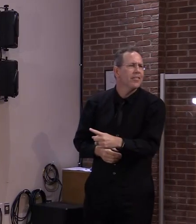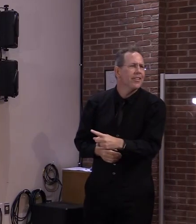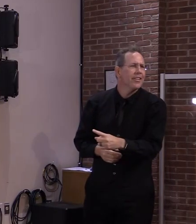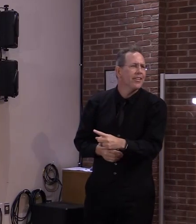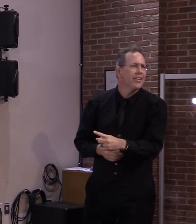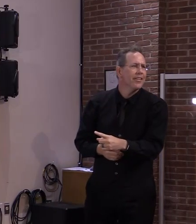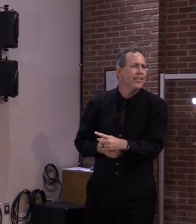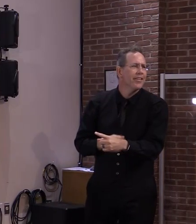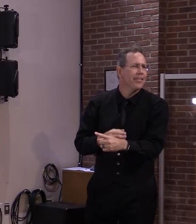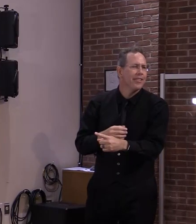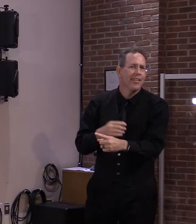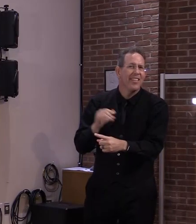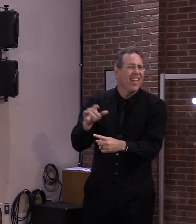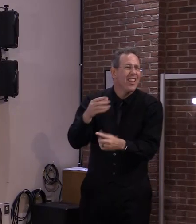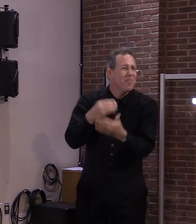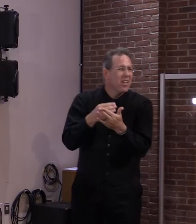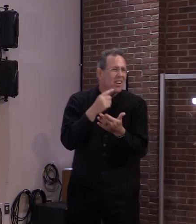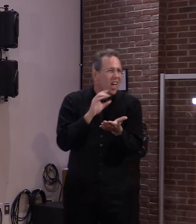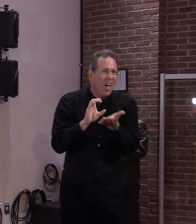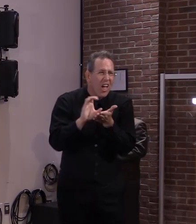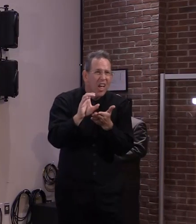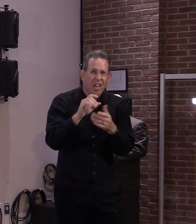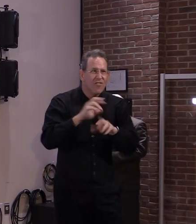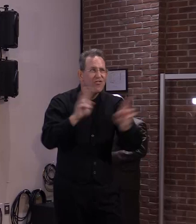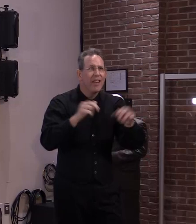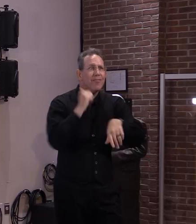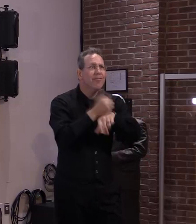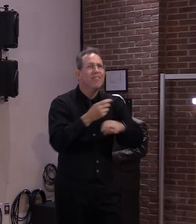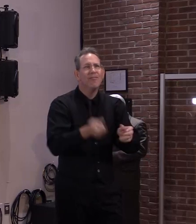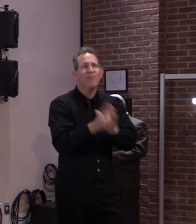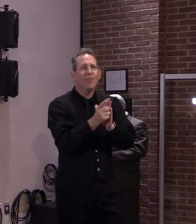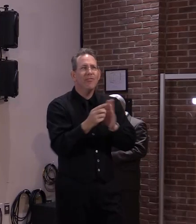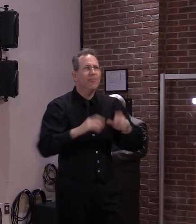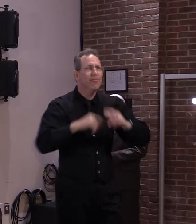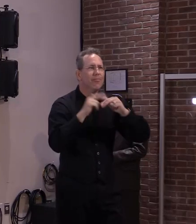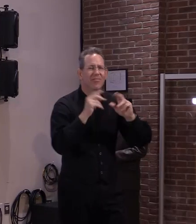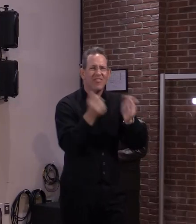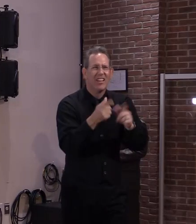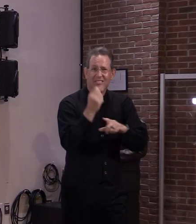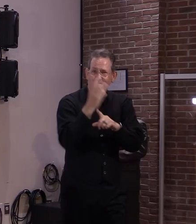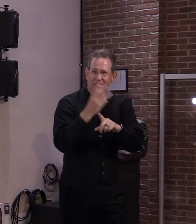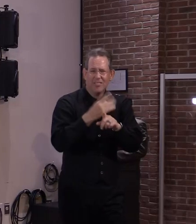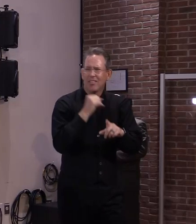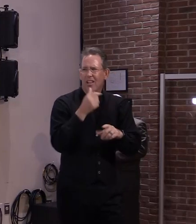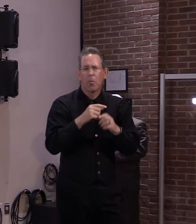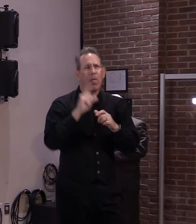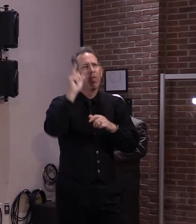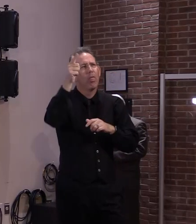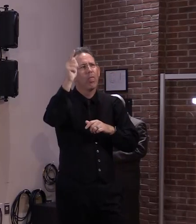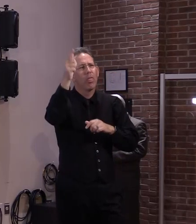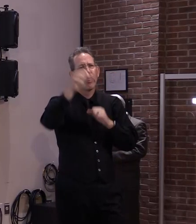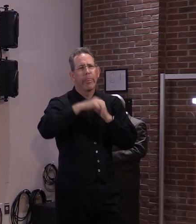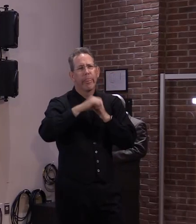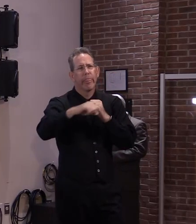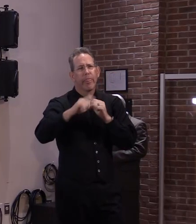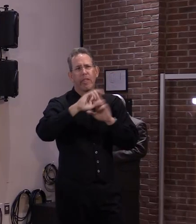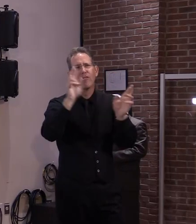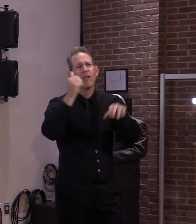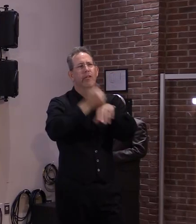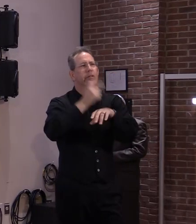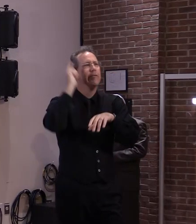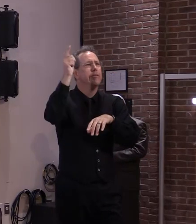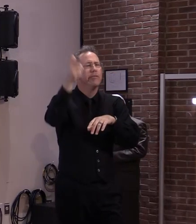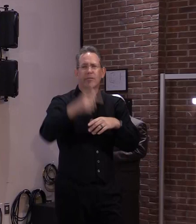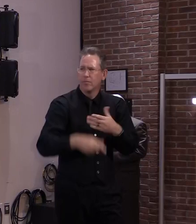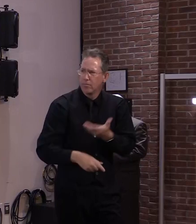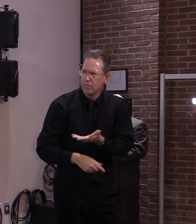Yeah, and don't forget, you know, two or three years ago when we had a historic amount, which we thought was historic at that